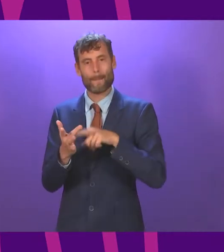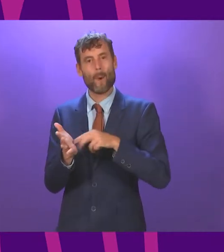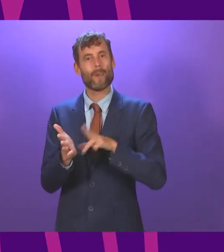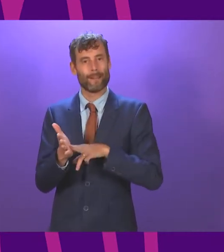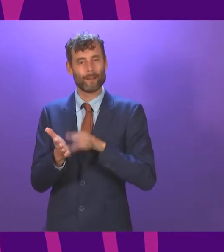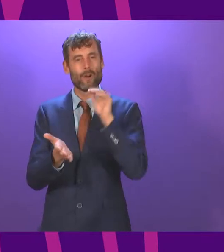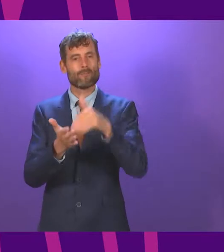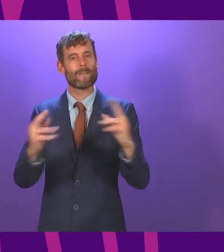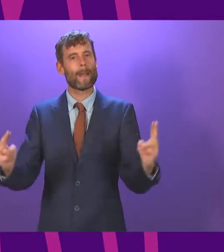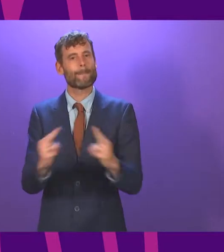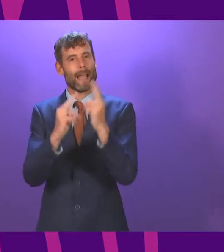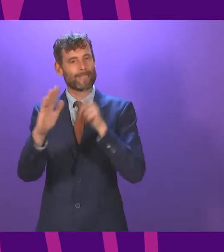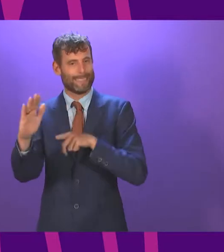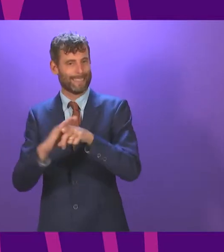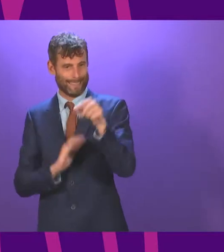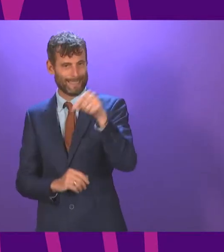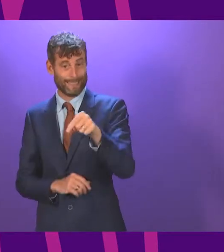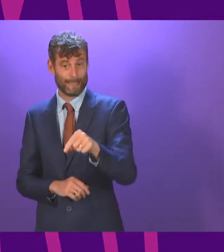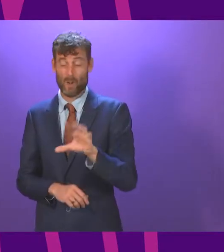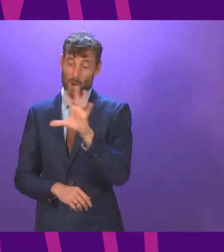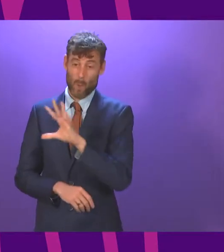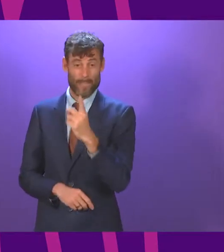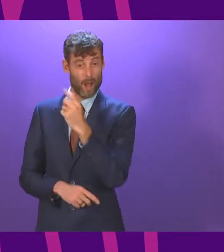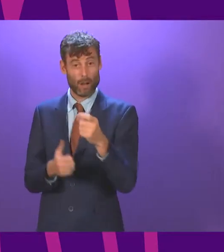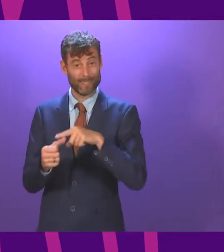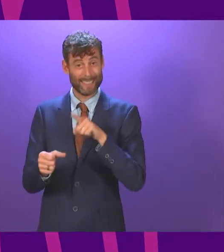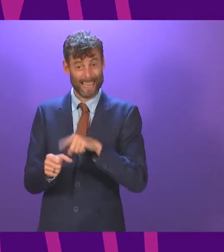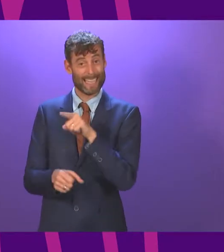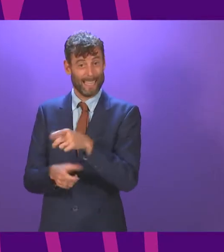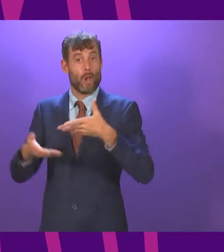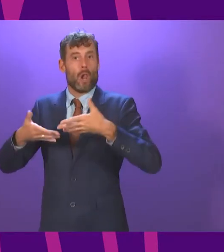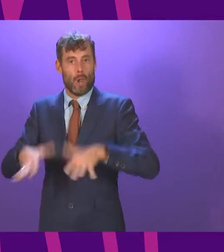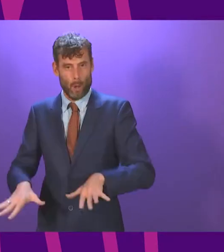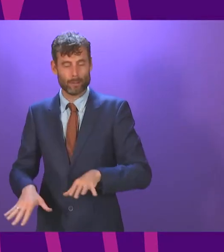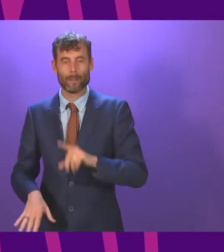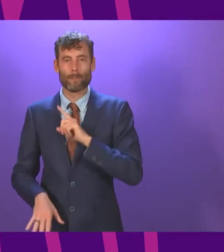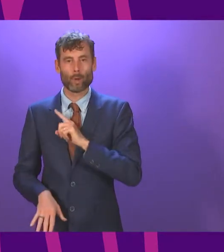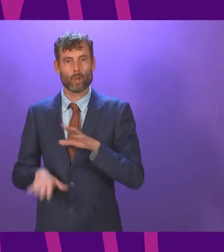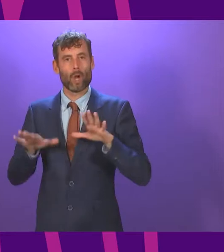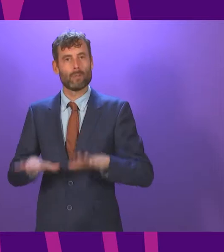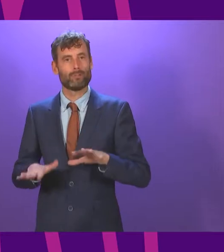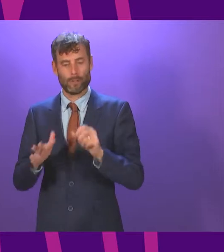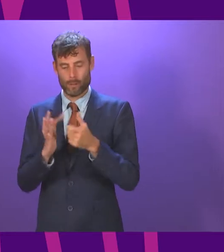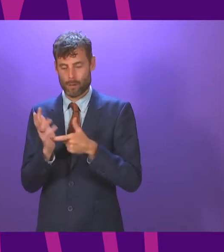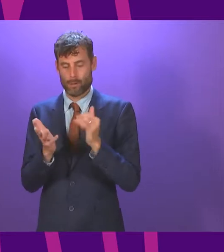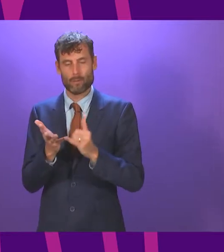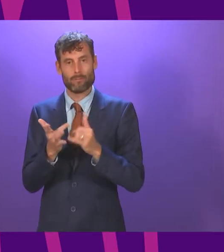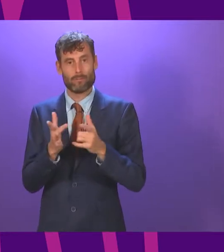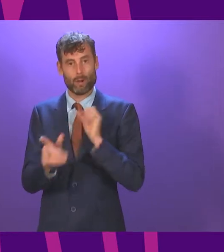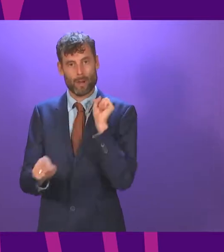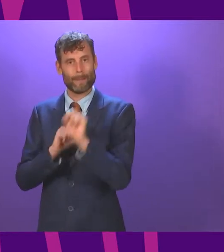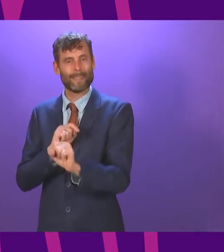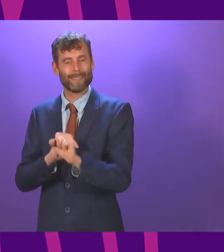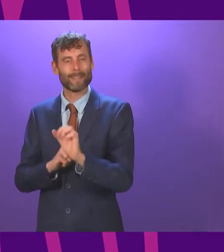in Elba. Within 100 days, he had been defeated by the forces of Britain and Prussia at the Battle of Waterloo and sent